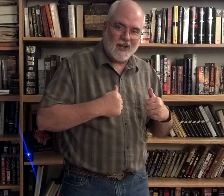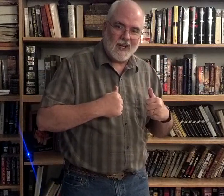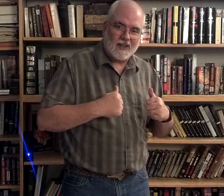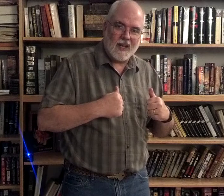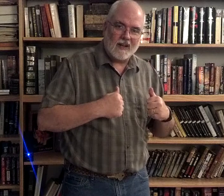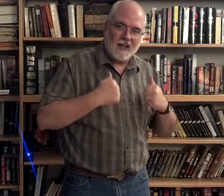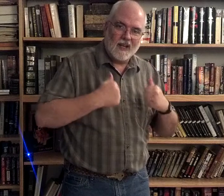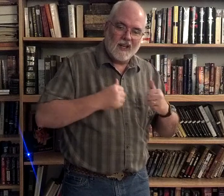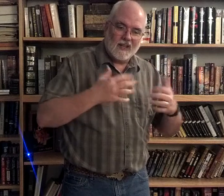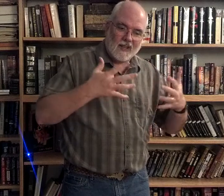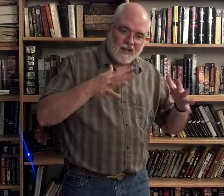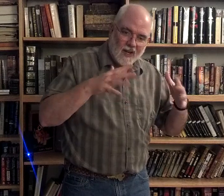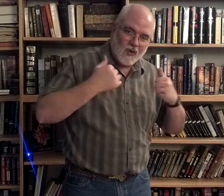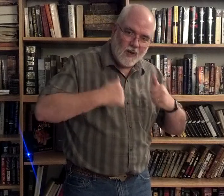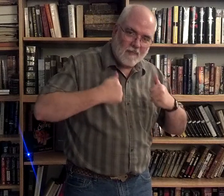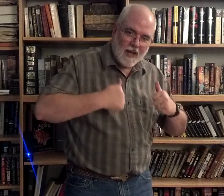get that? they're done doing bathing